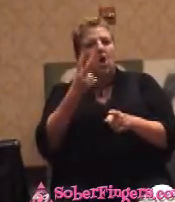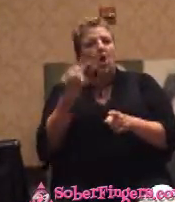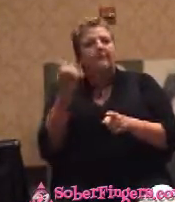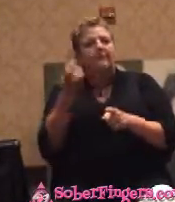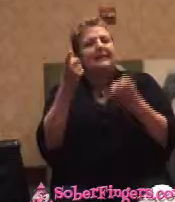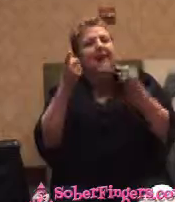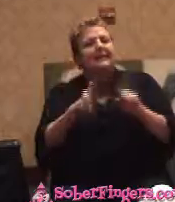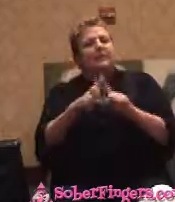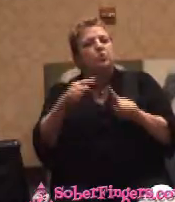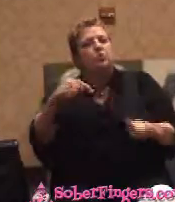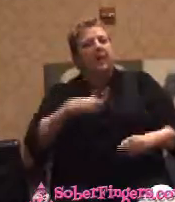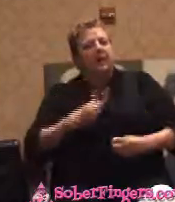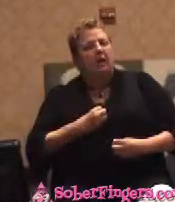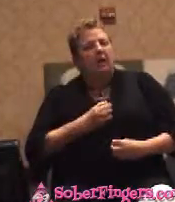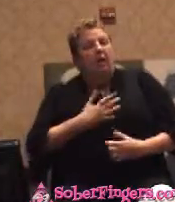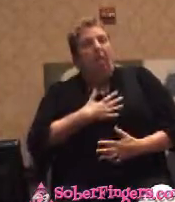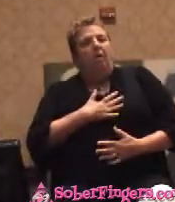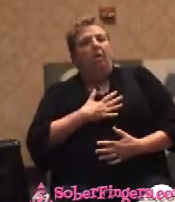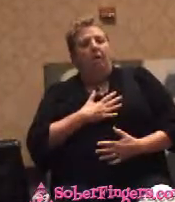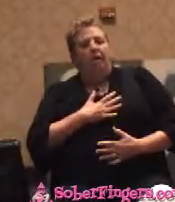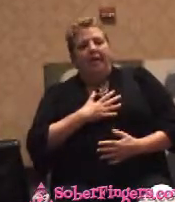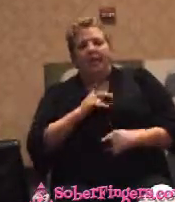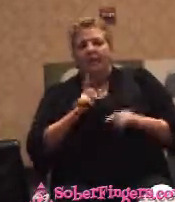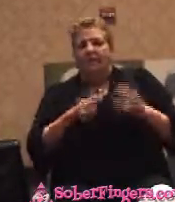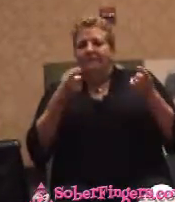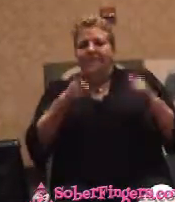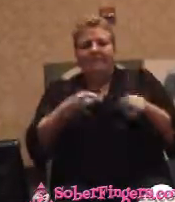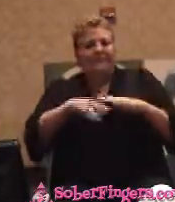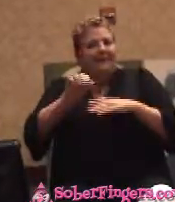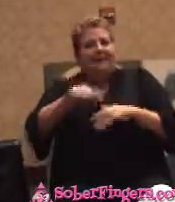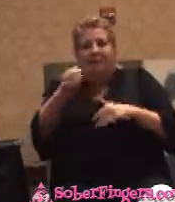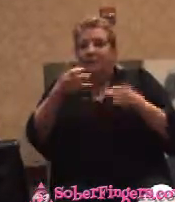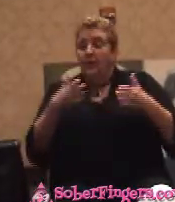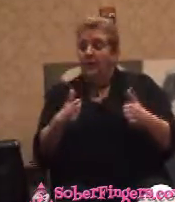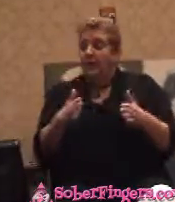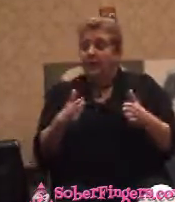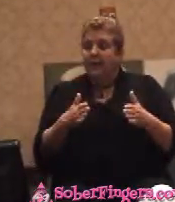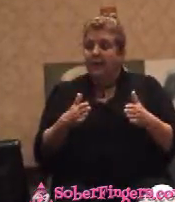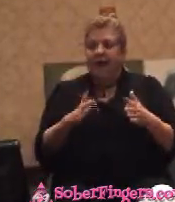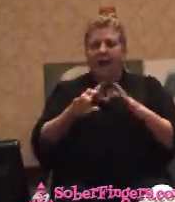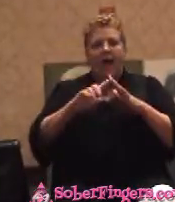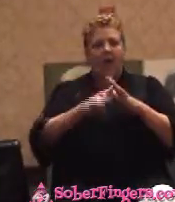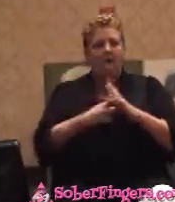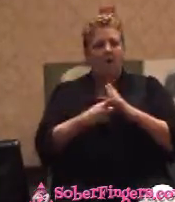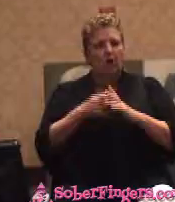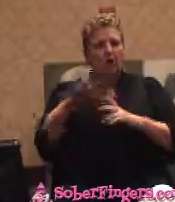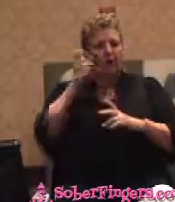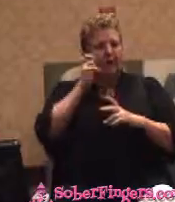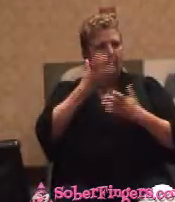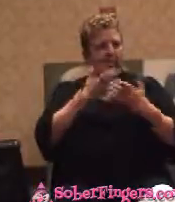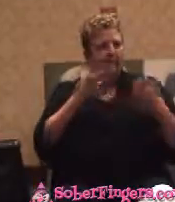that couldn't have happened to me at the time. I began to hear things and see things in my firmament